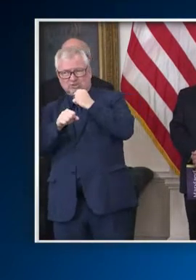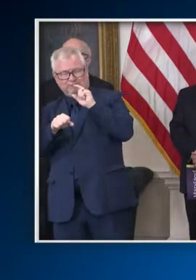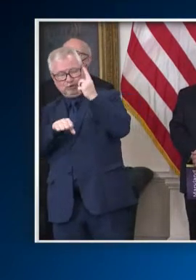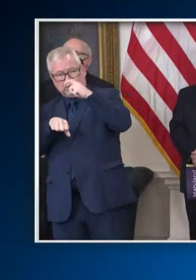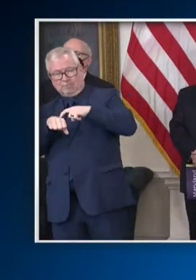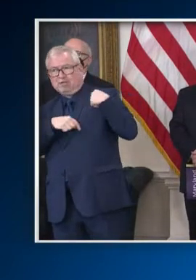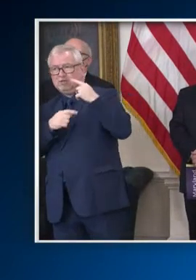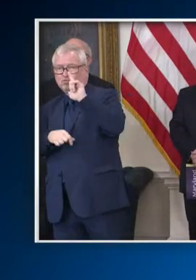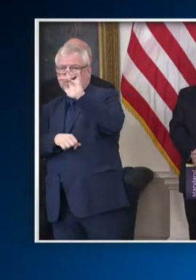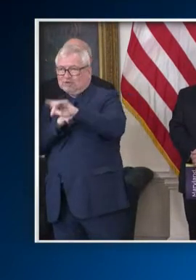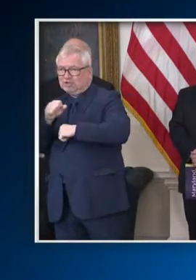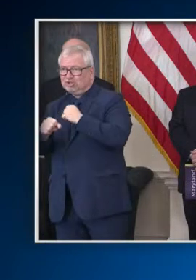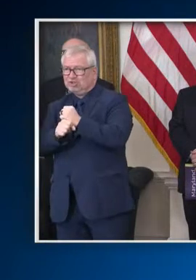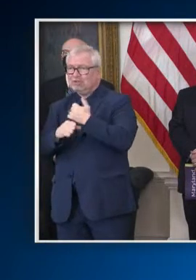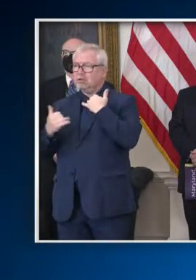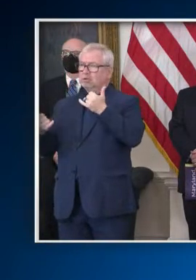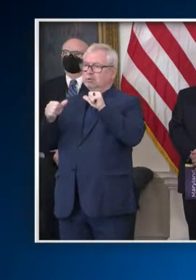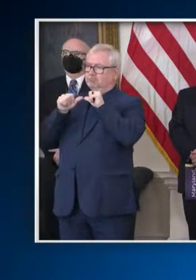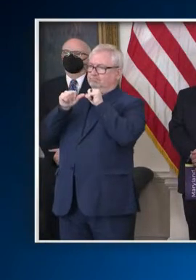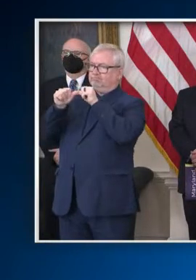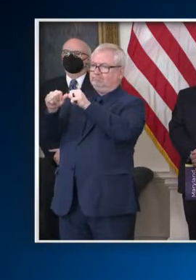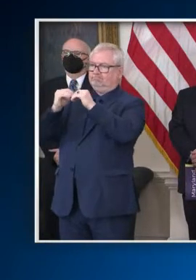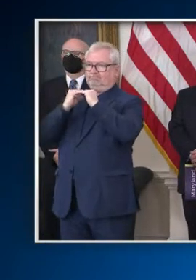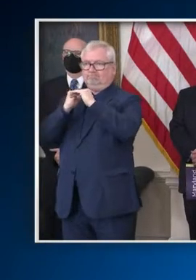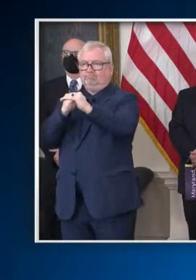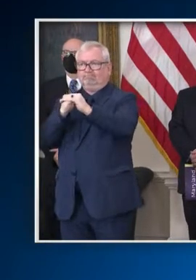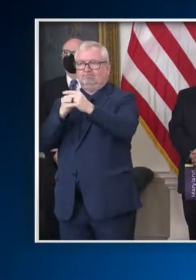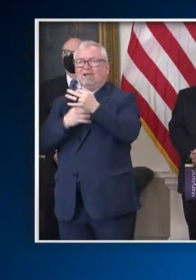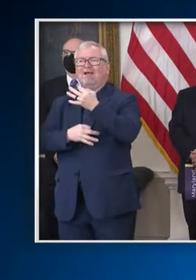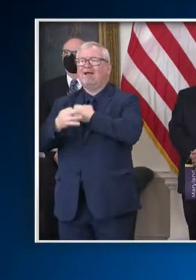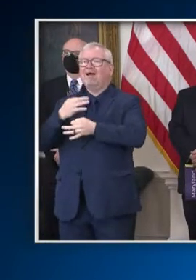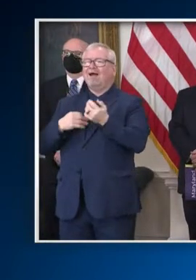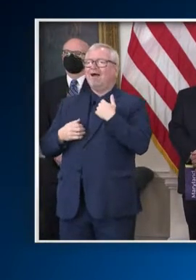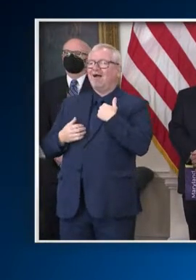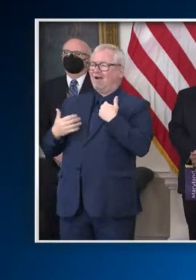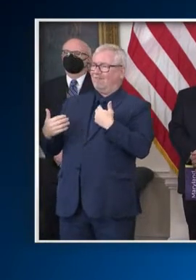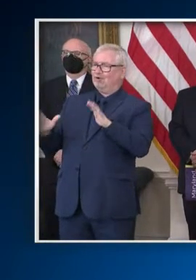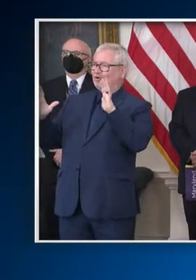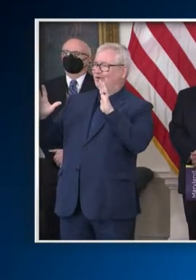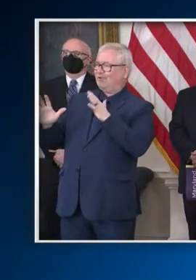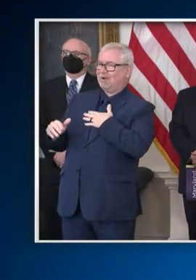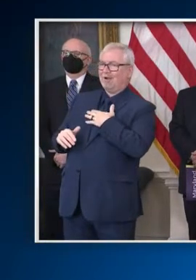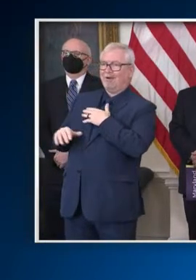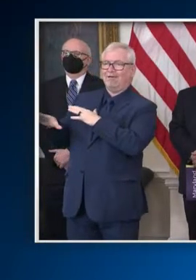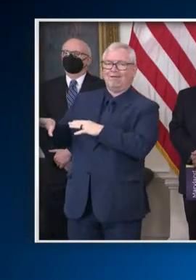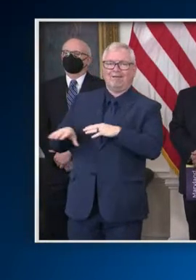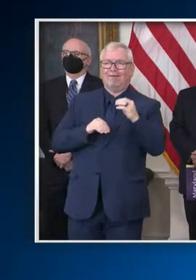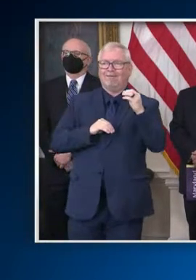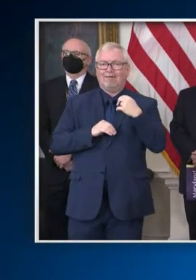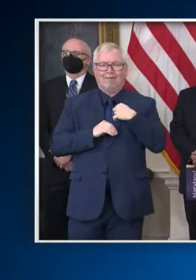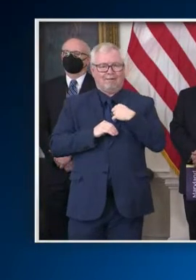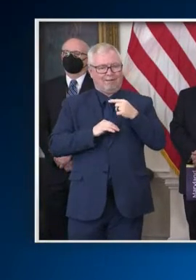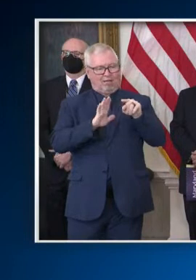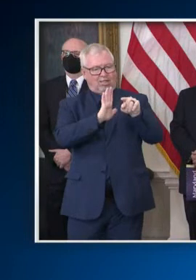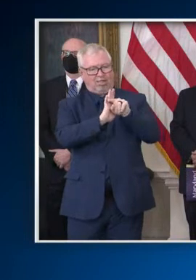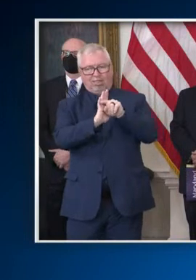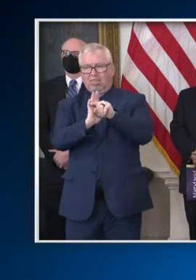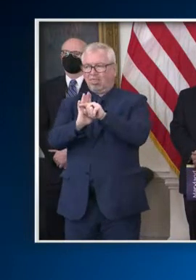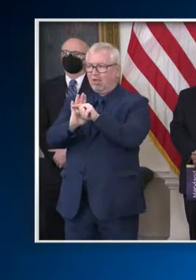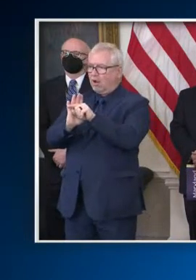Rather than leaving a structural deficit, we will leave a long-term budget surplus